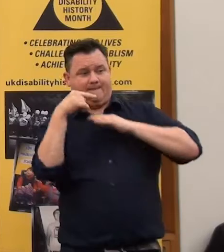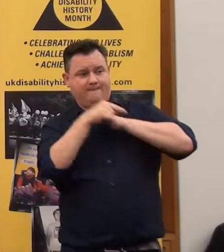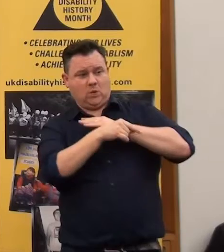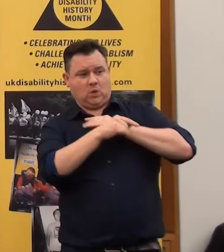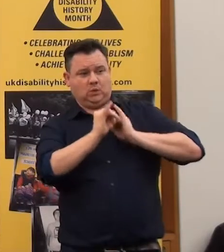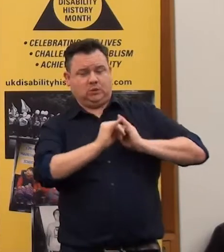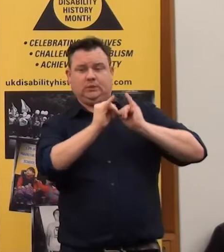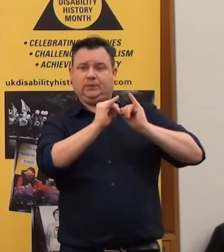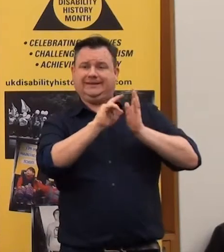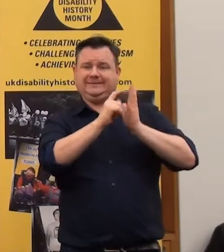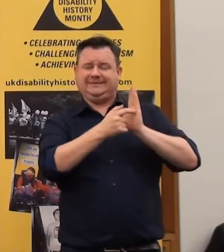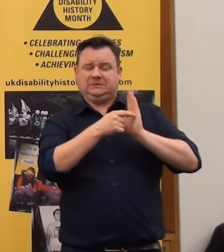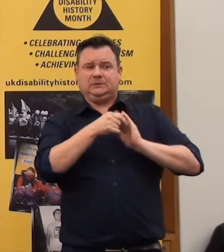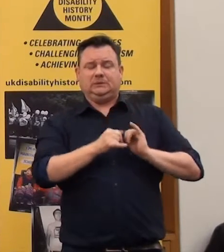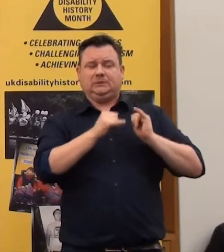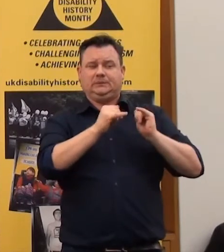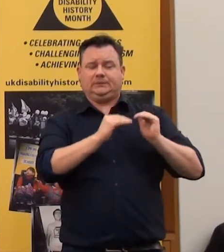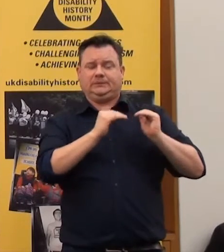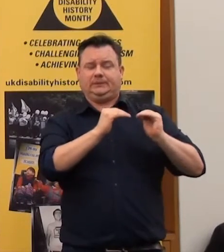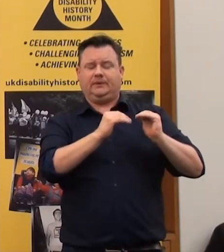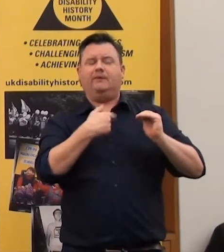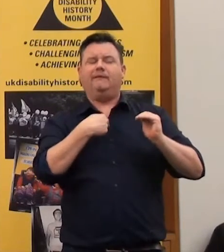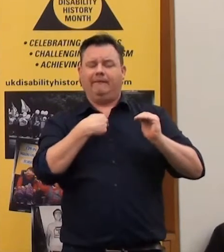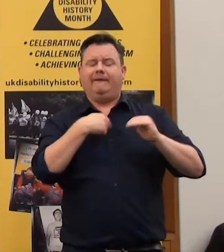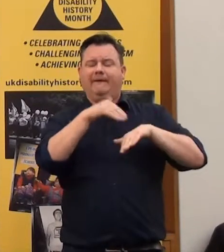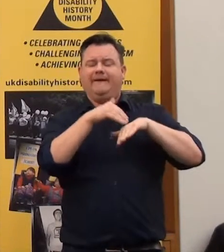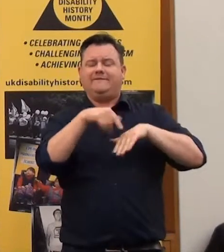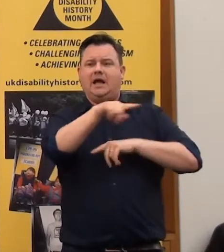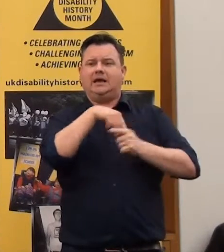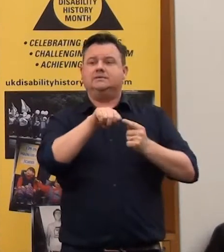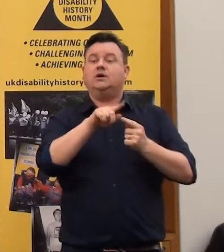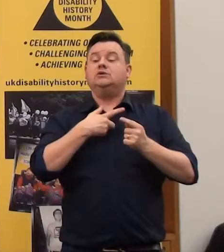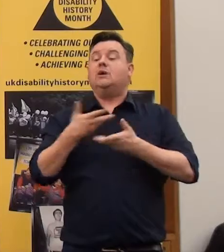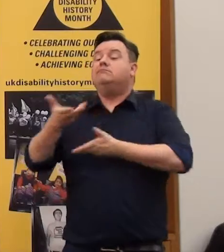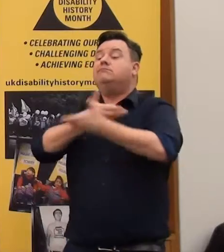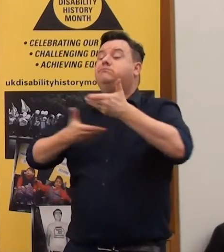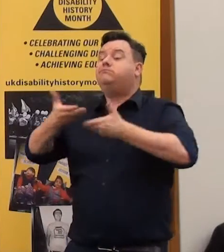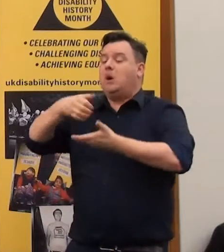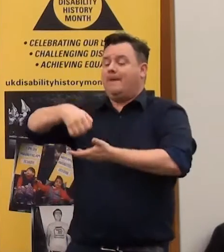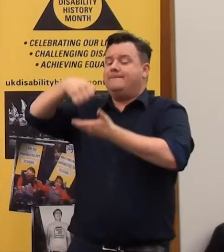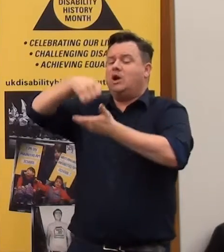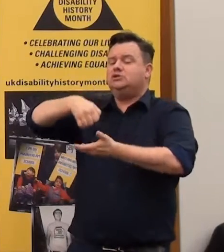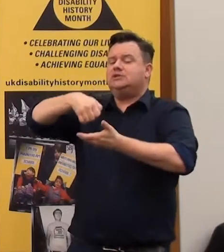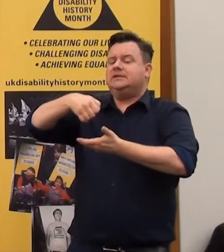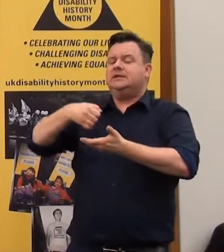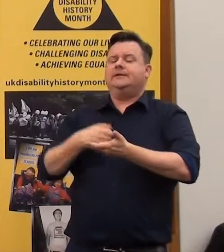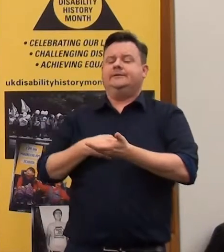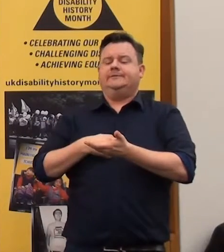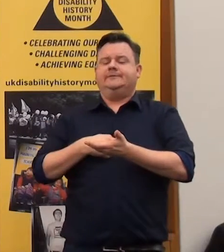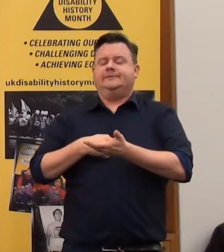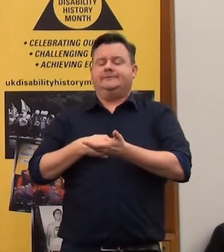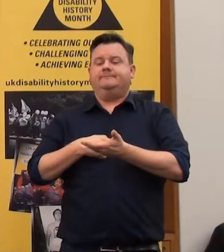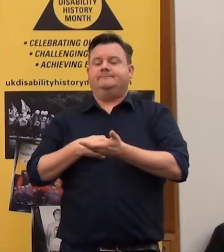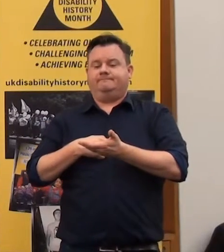to be honest. And today what we got in the Universal Credit discussions in the budget was some alleviation, but not